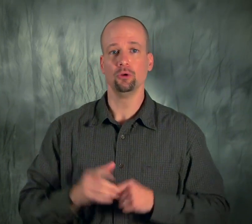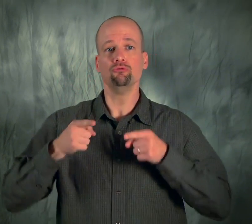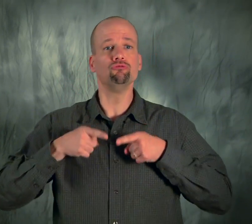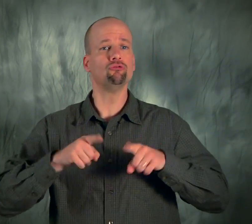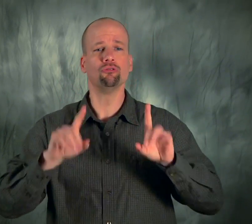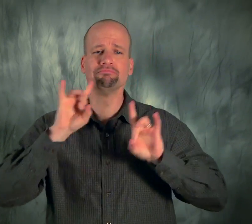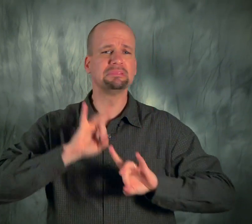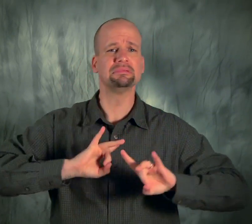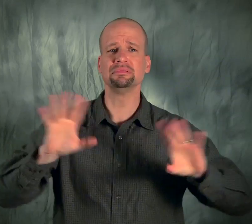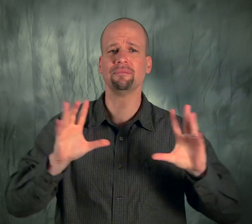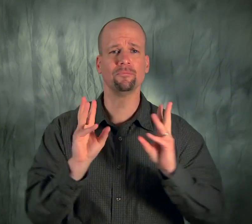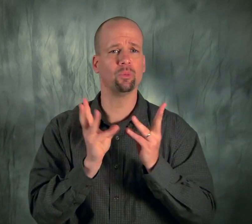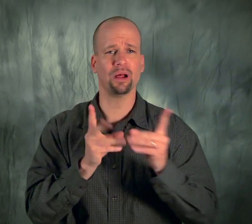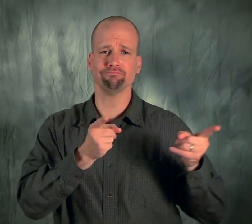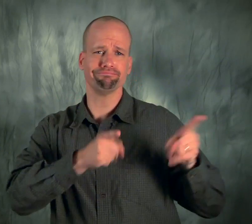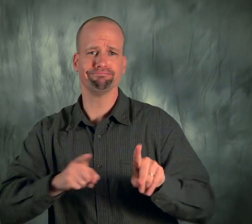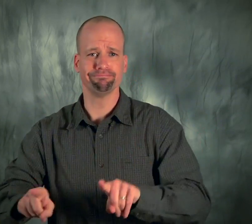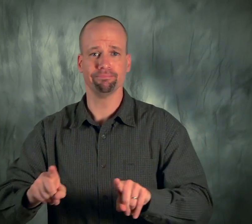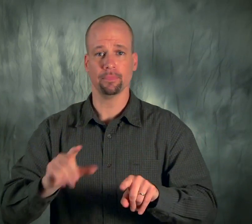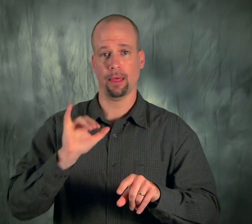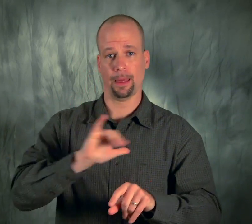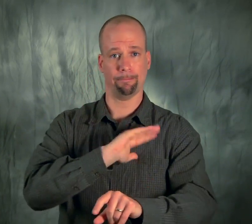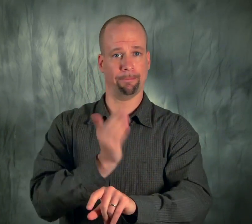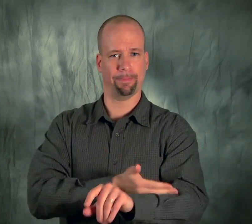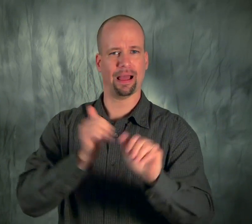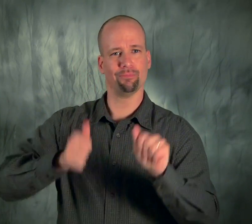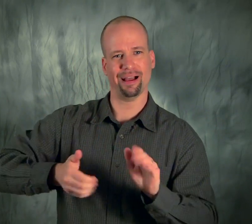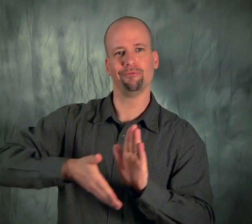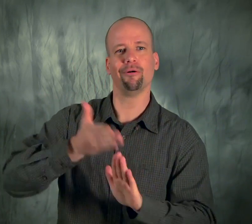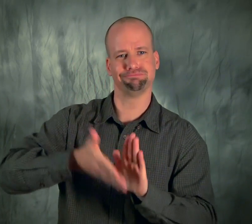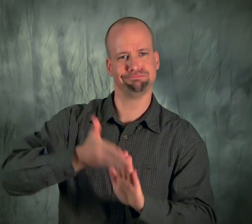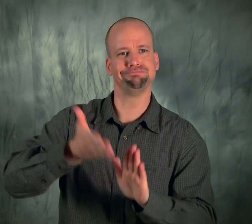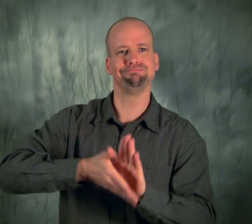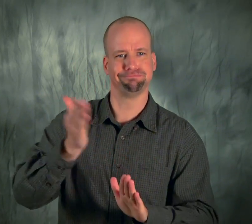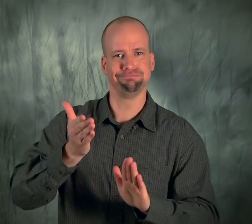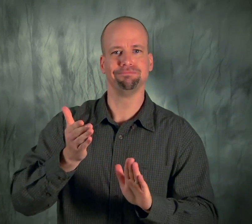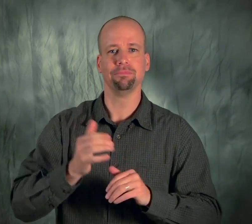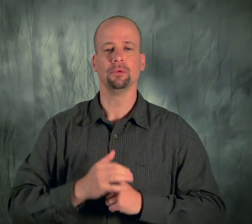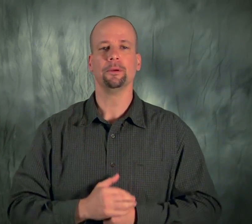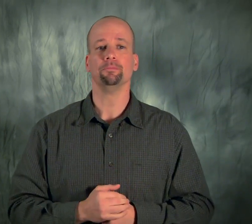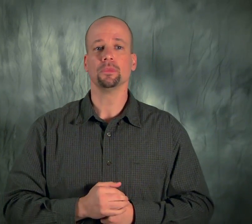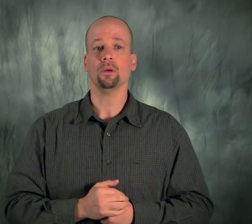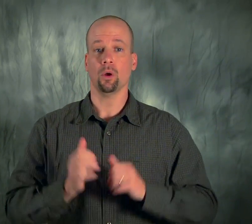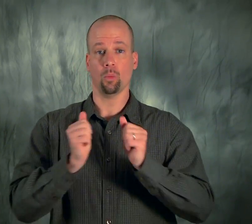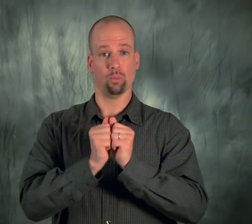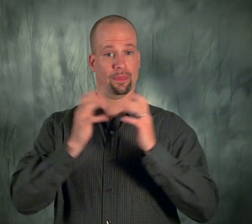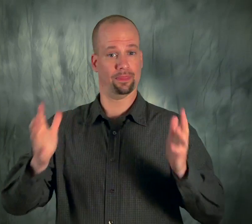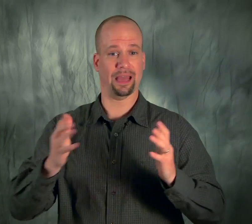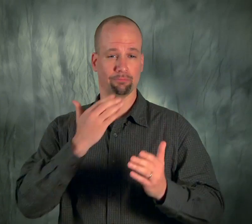During severe weather, the power can go out and without fresh batteries in the radio, you will not get your warnings.